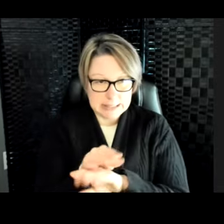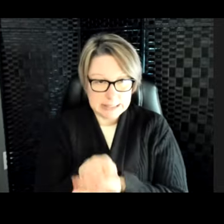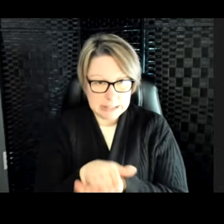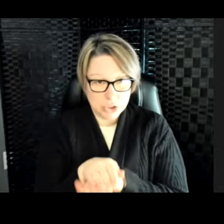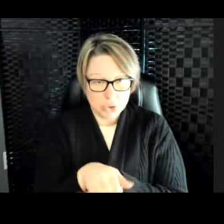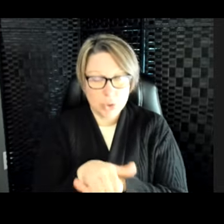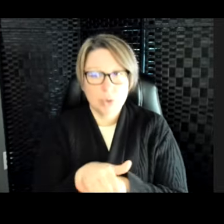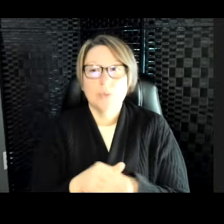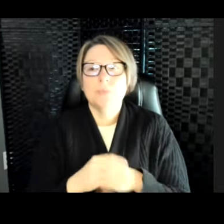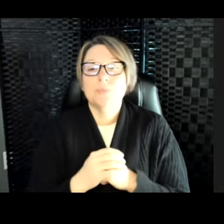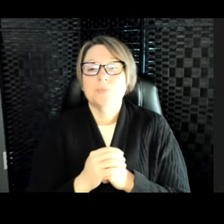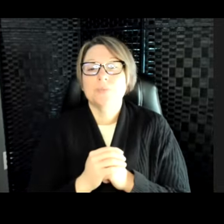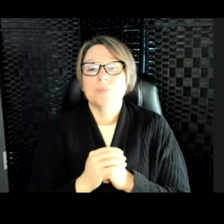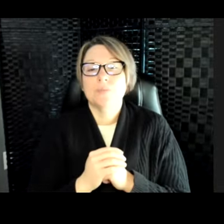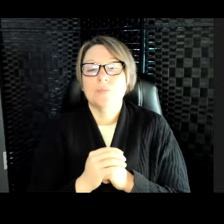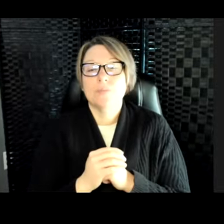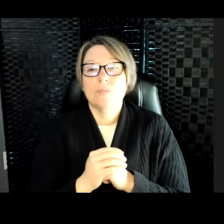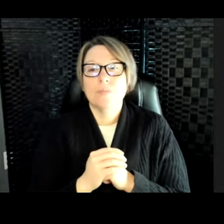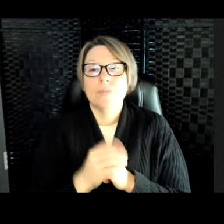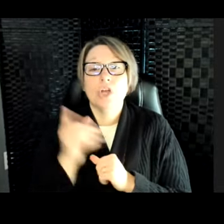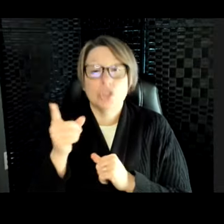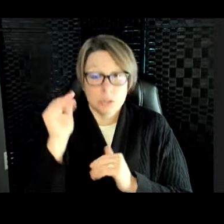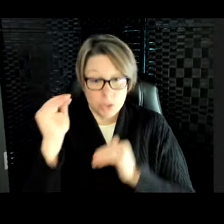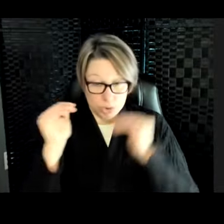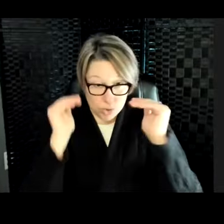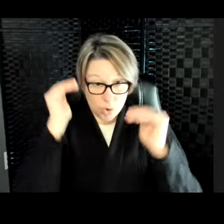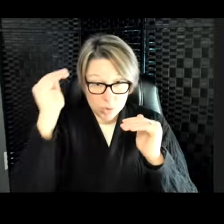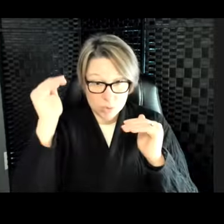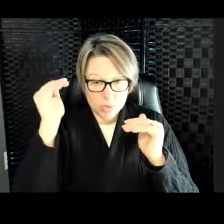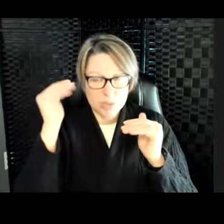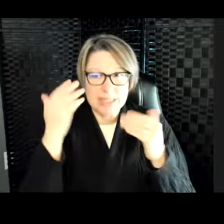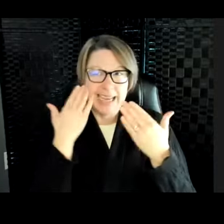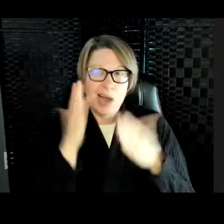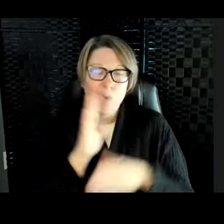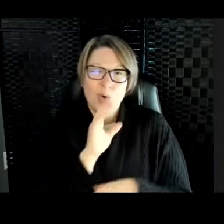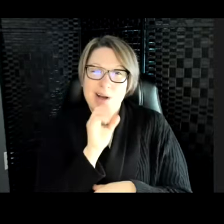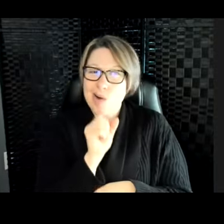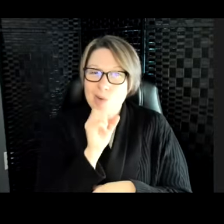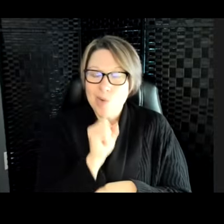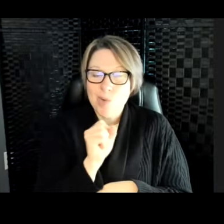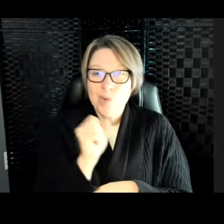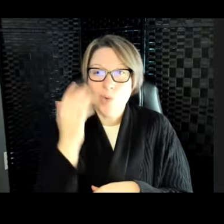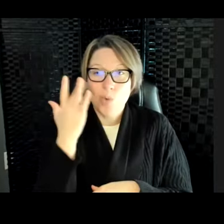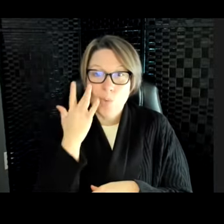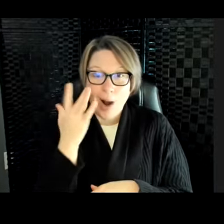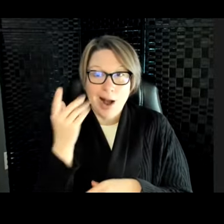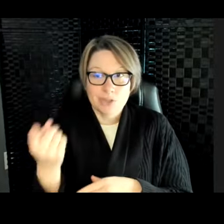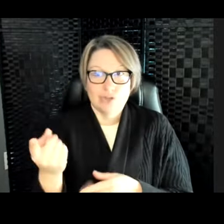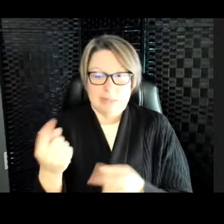The size... So, she is an adult. We don't know exactly how old she is because she was from the wild. So,